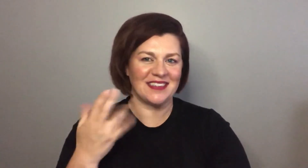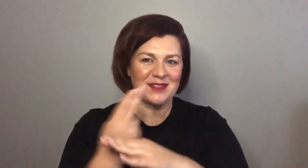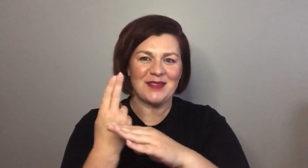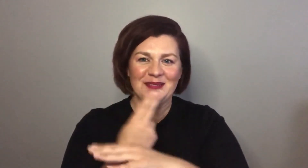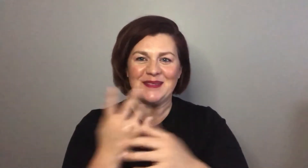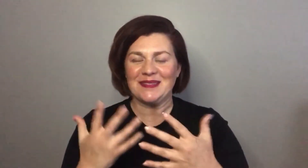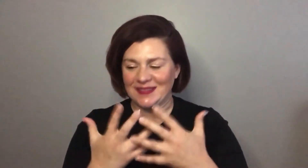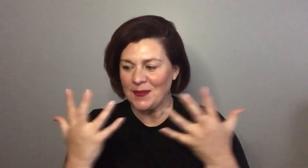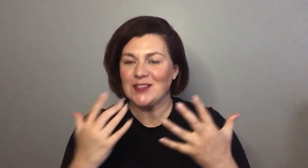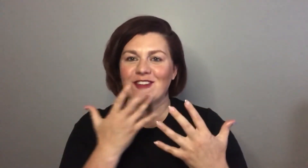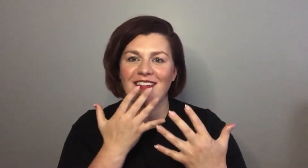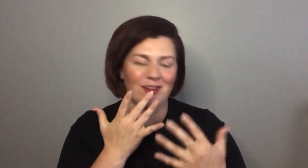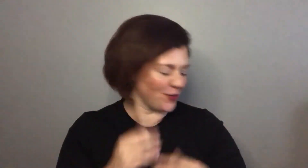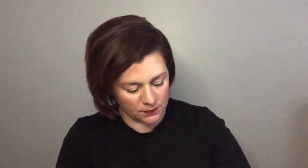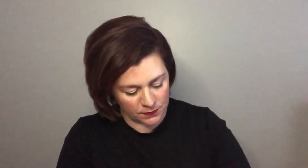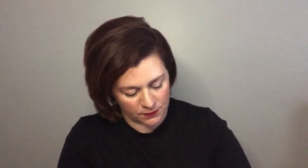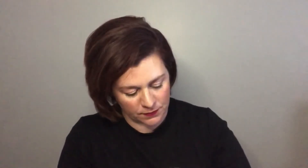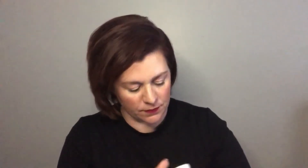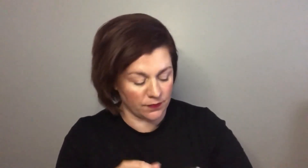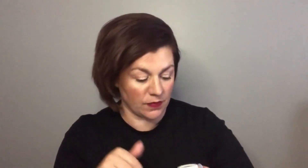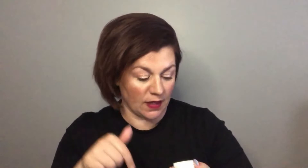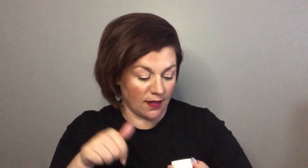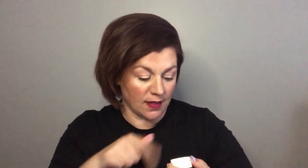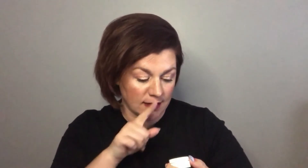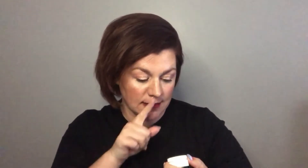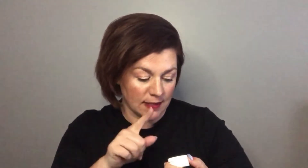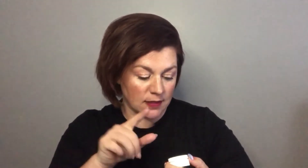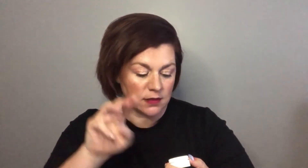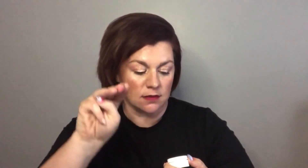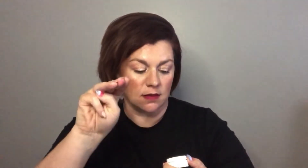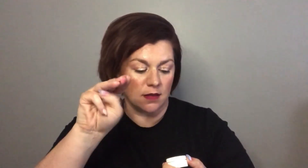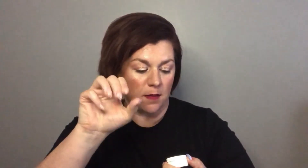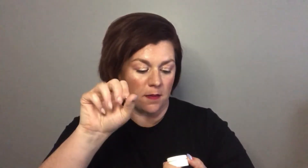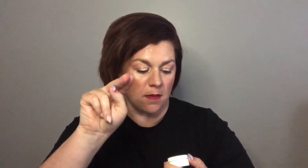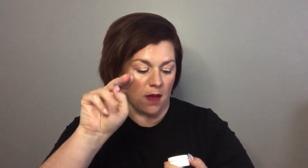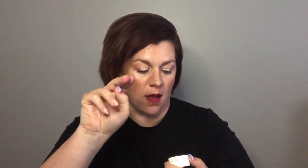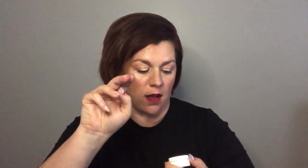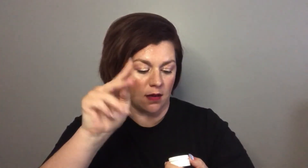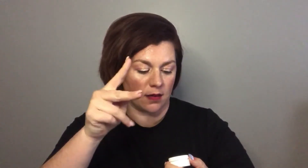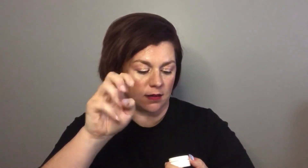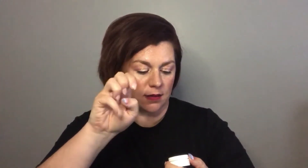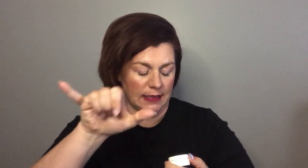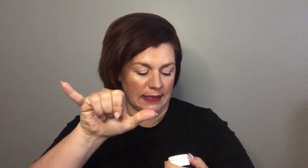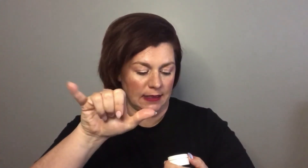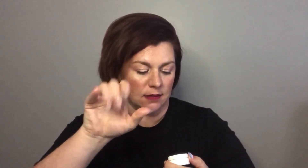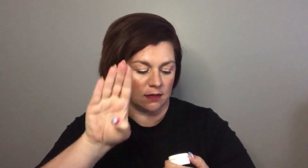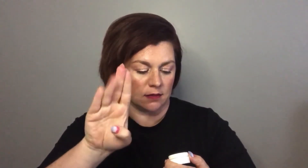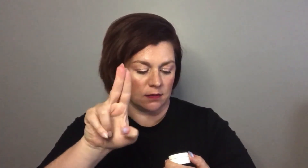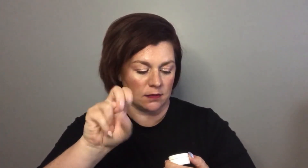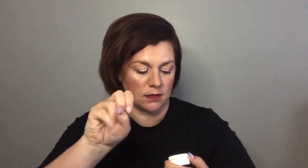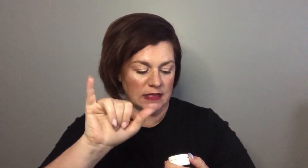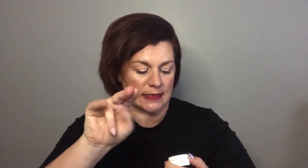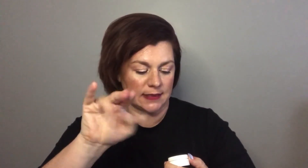I'm excited to use I keep saying that I'm excited to use that color okay now this one is monkey business